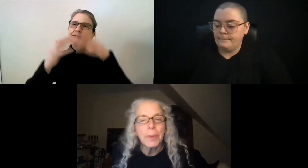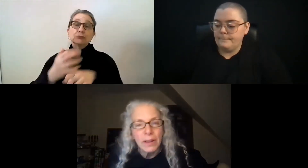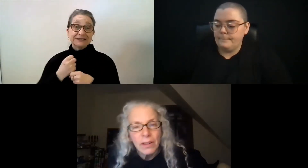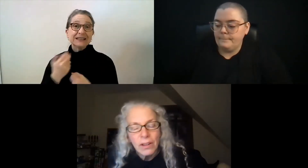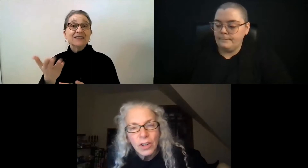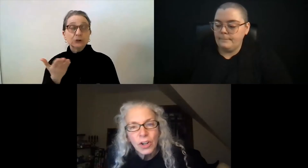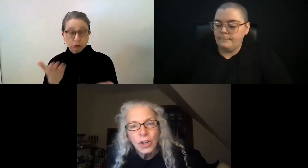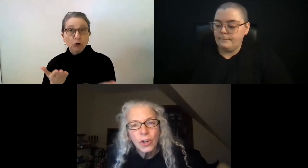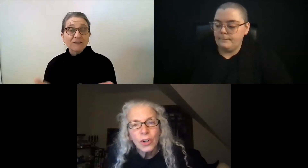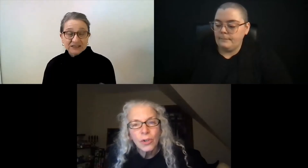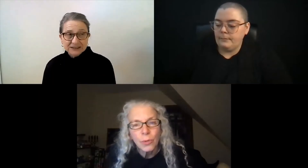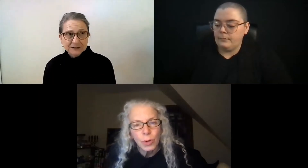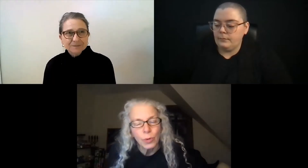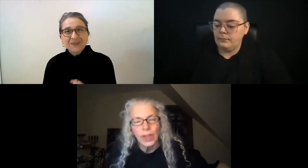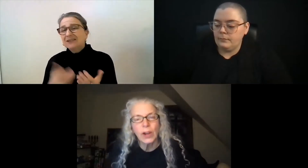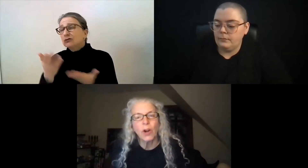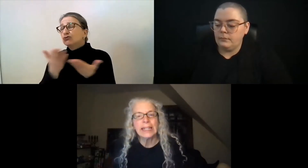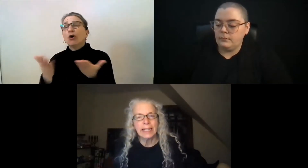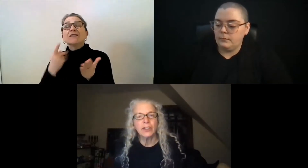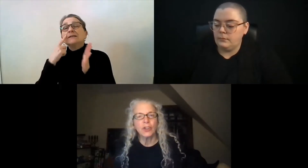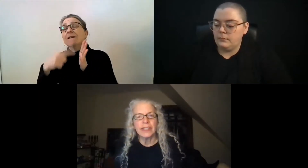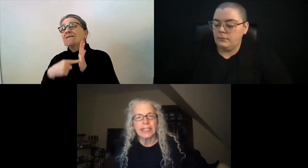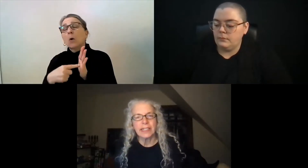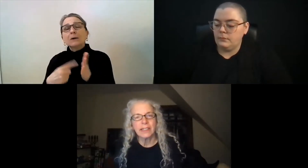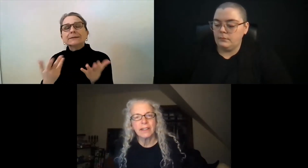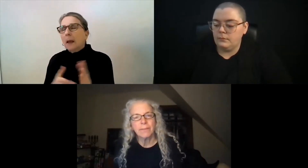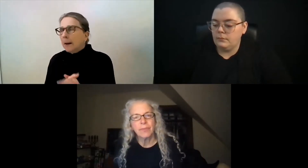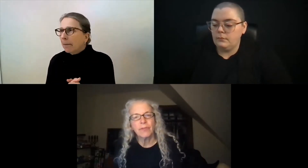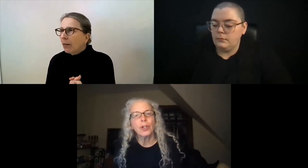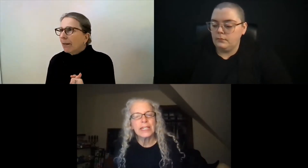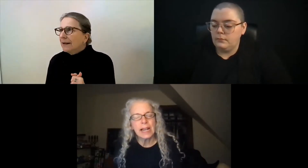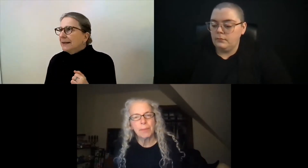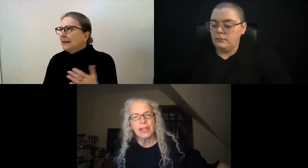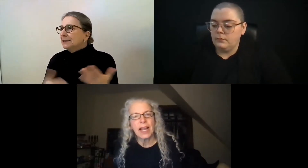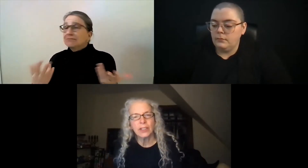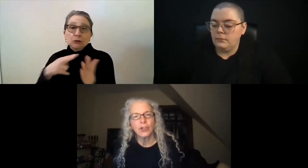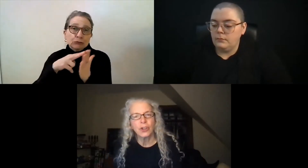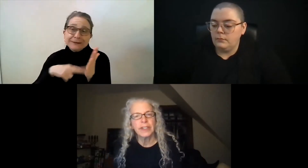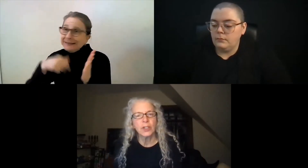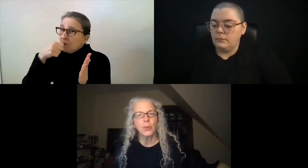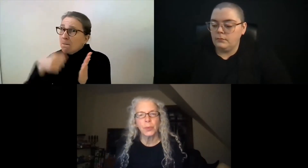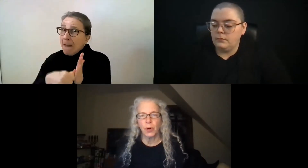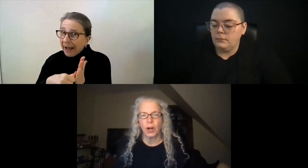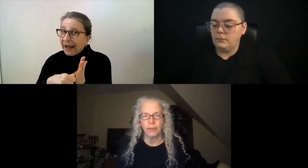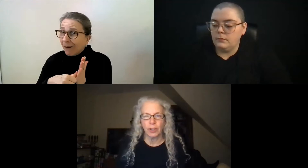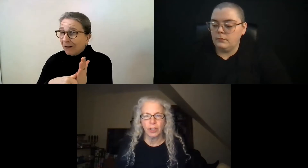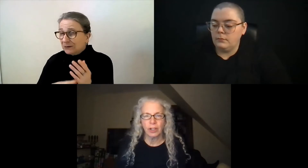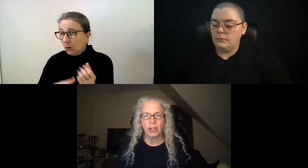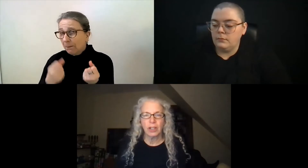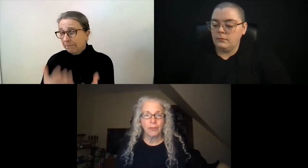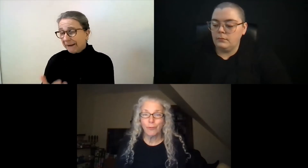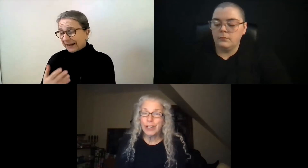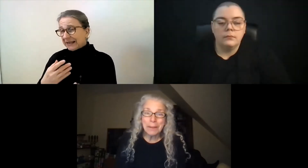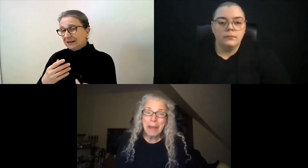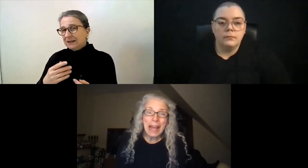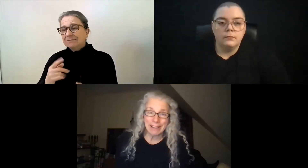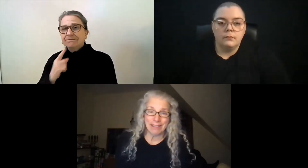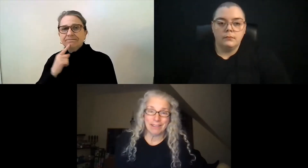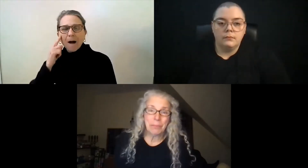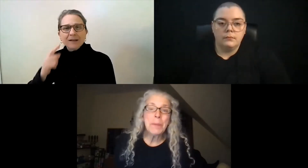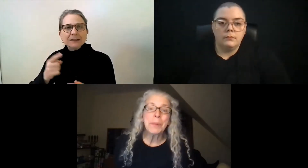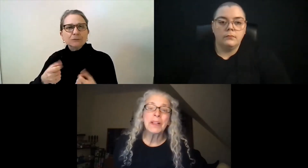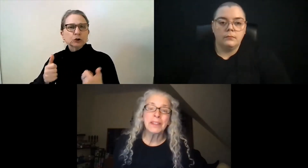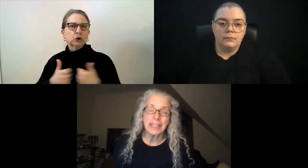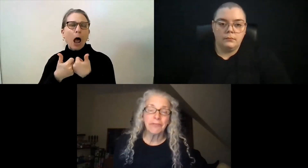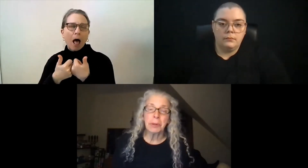of people grew. They all needed services. For example, the kinds of services we would offer. Reading mail.